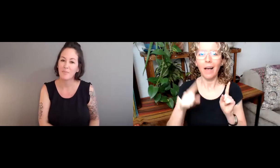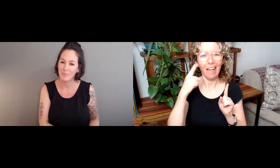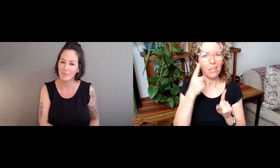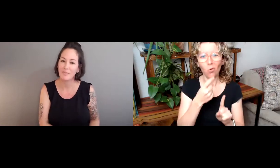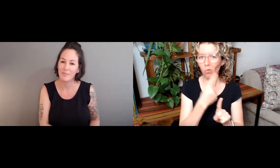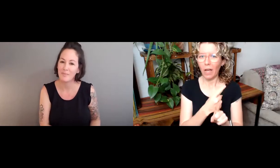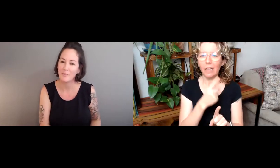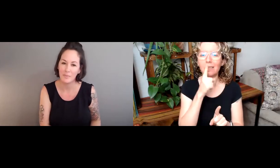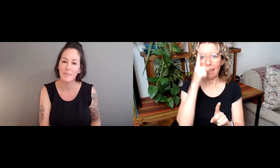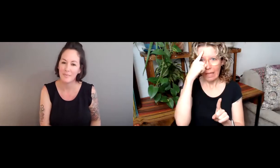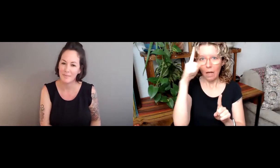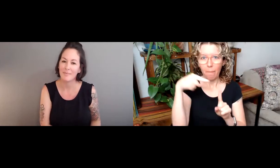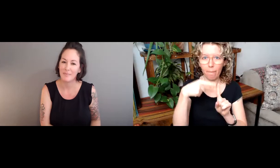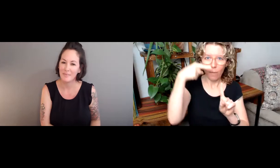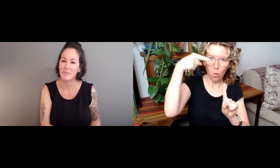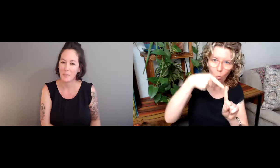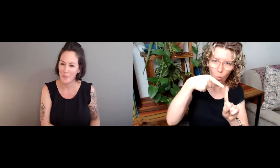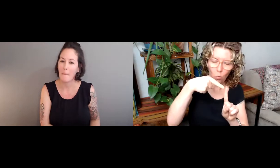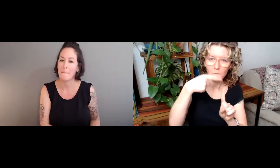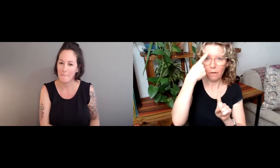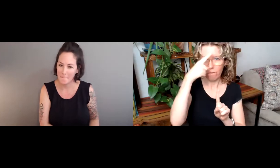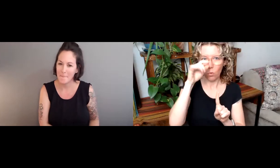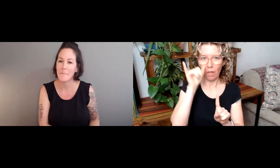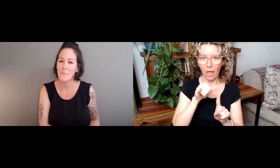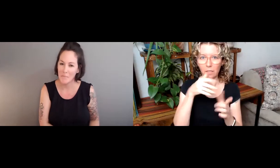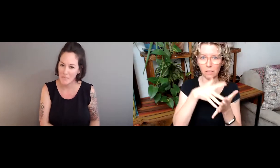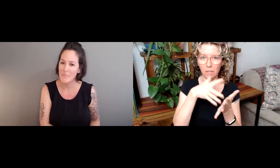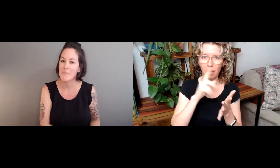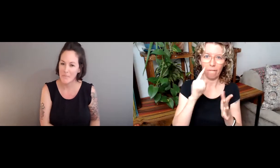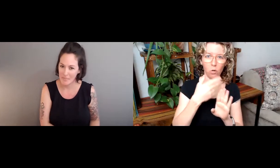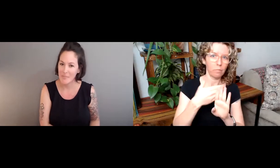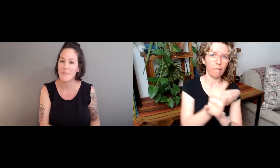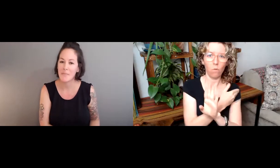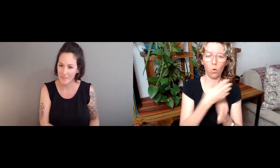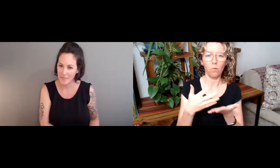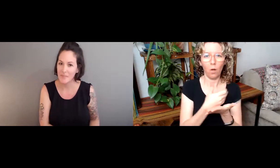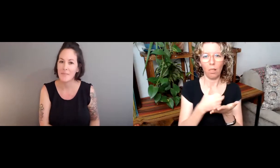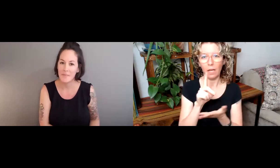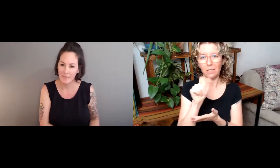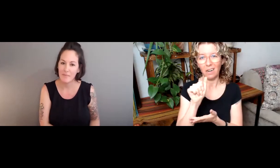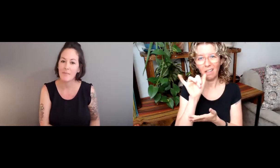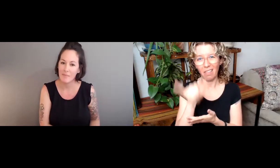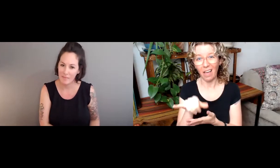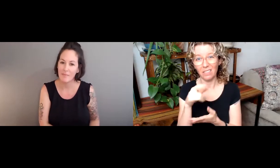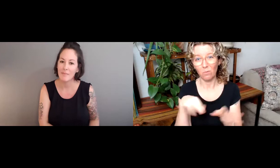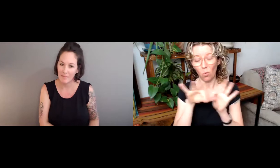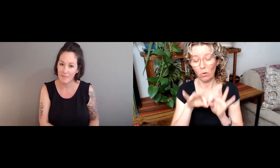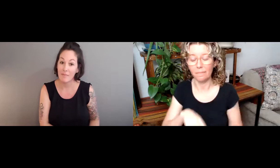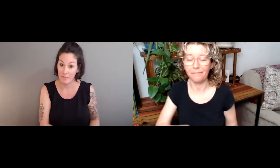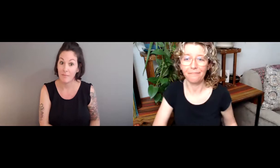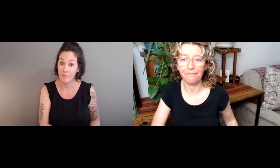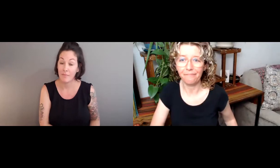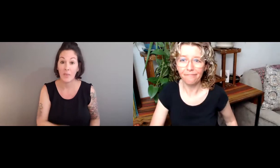to find some new and unexpected things from that data. But the goal for the study should be decided before